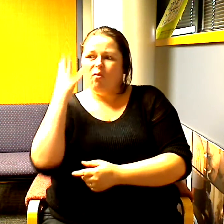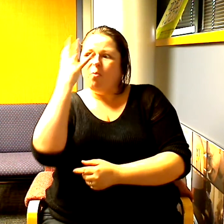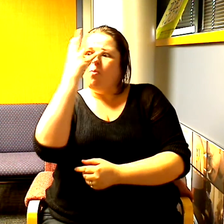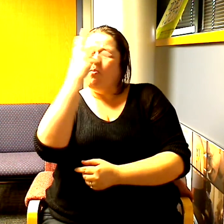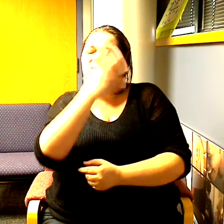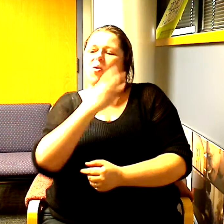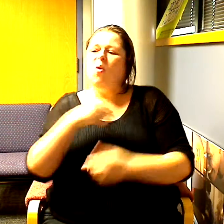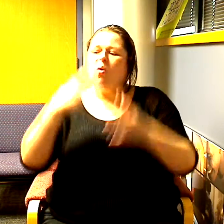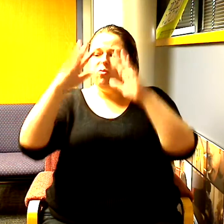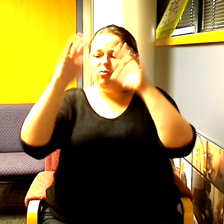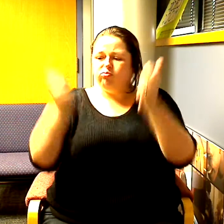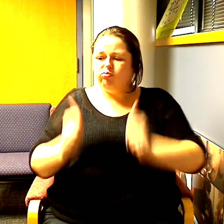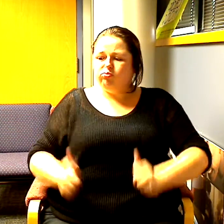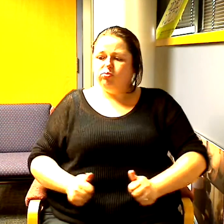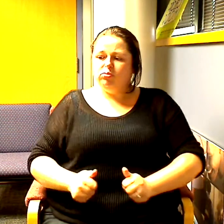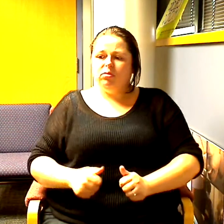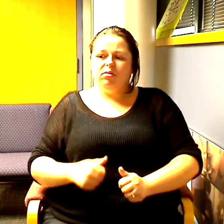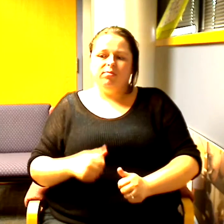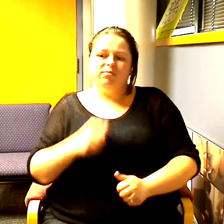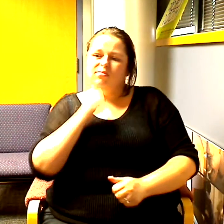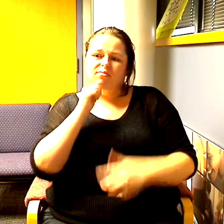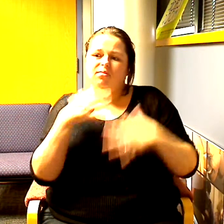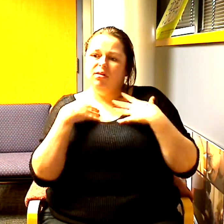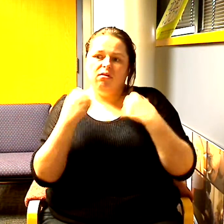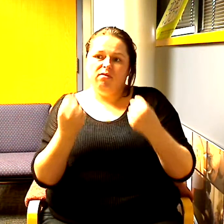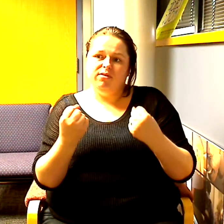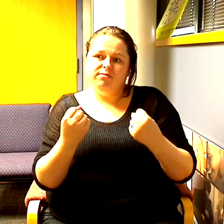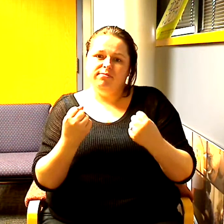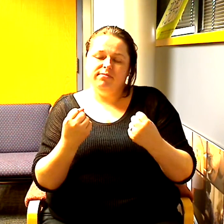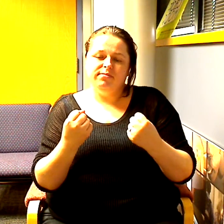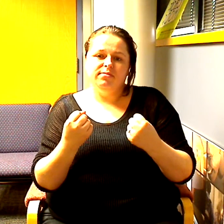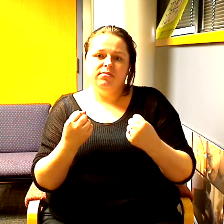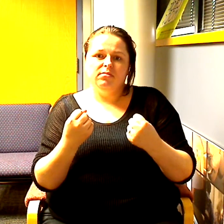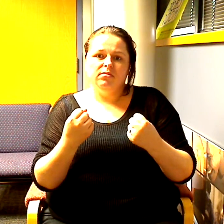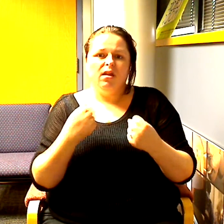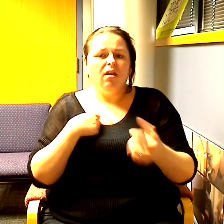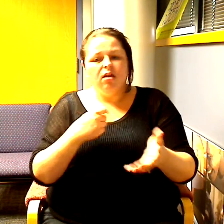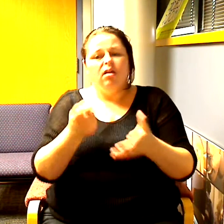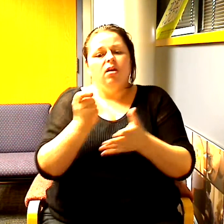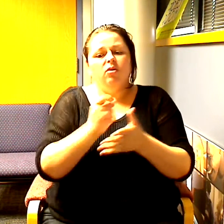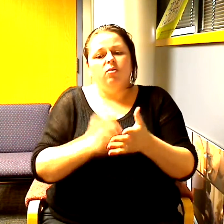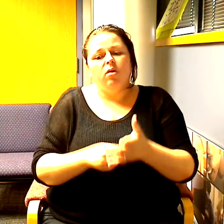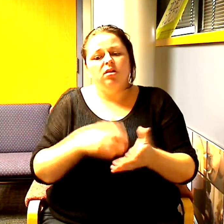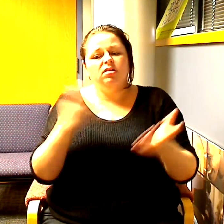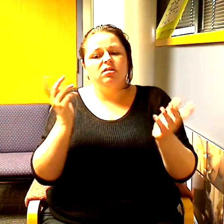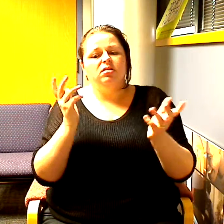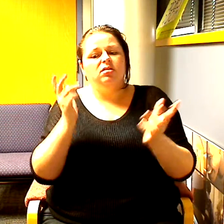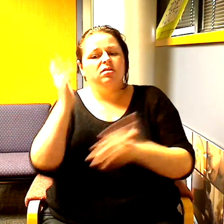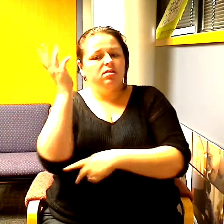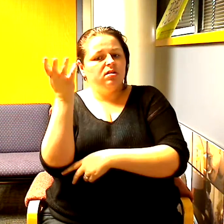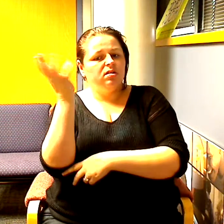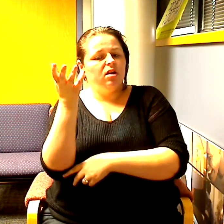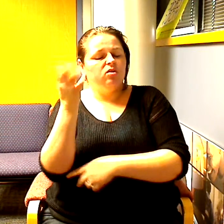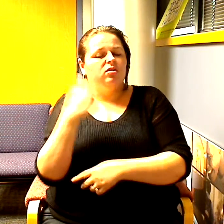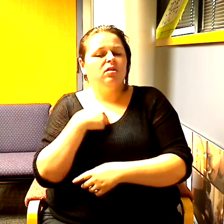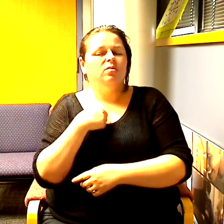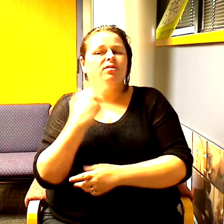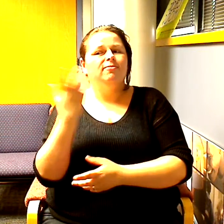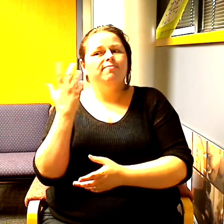women probably on the planet so when I was writing this talk I found it very difficult to strike an honest balance because